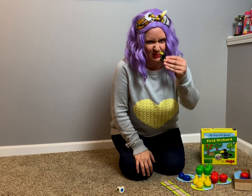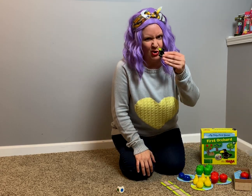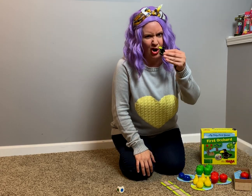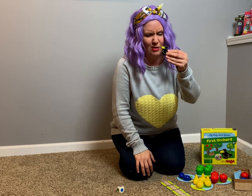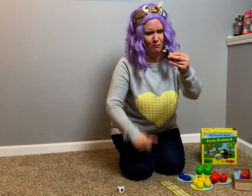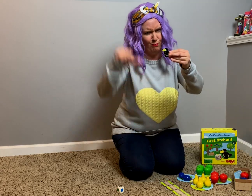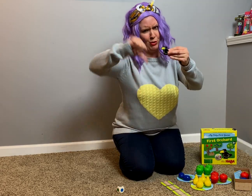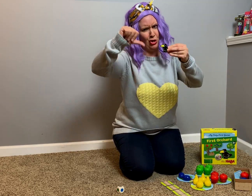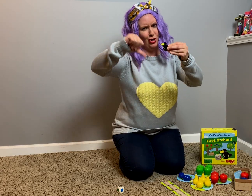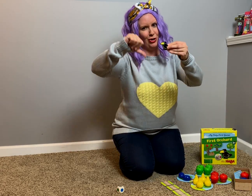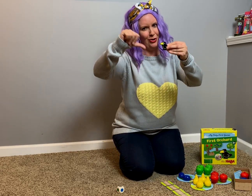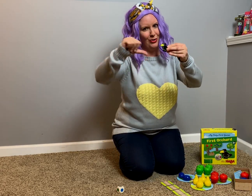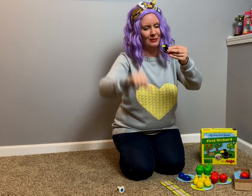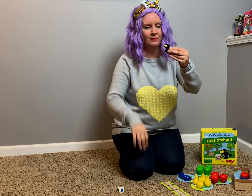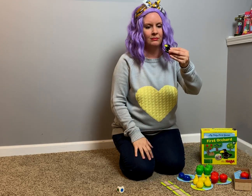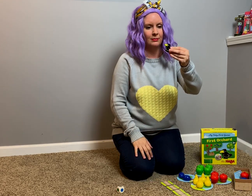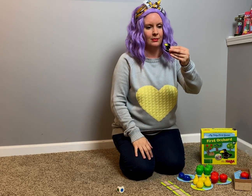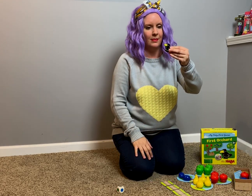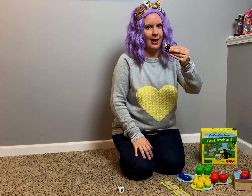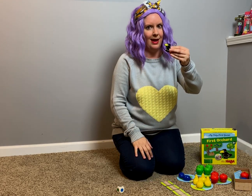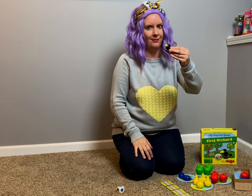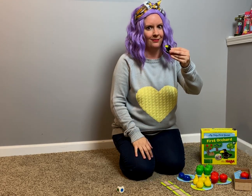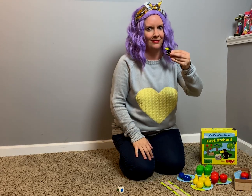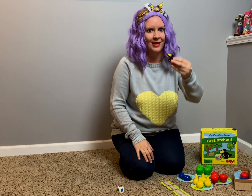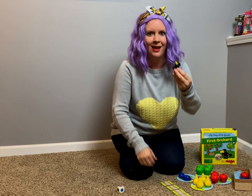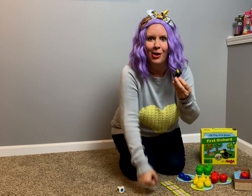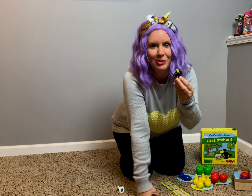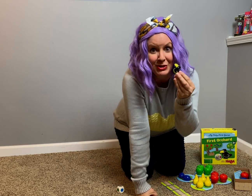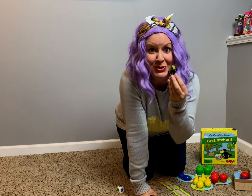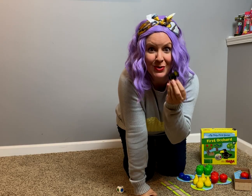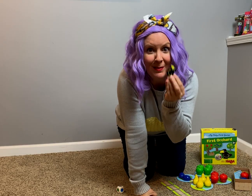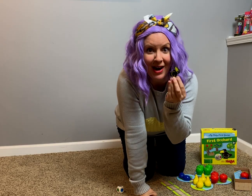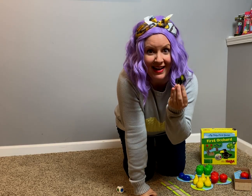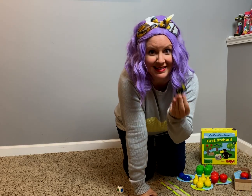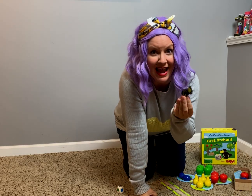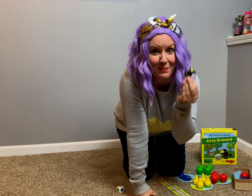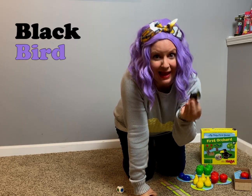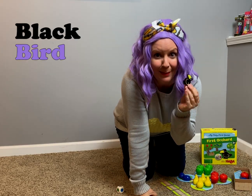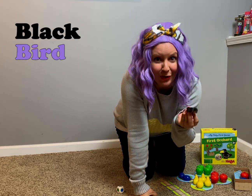bird, boo! Hey, do you remember how to sign black bird?